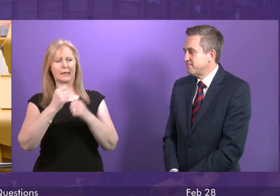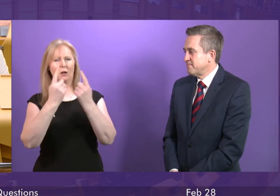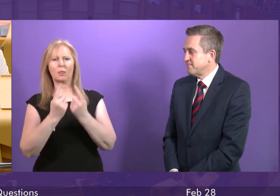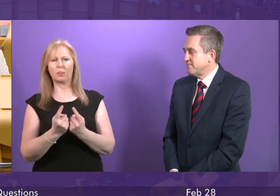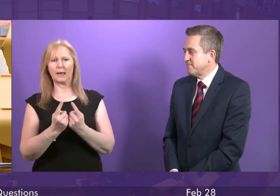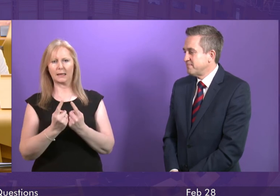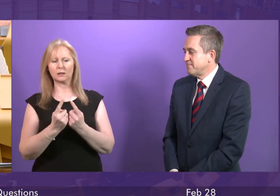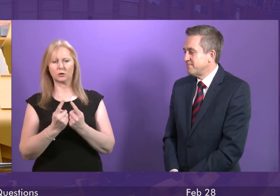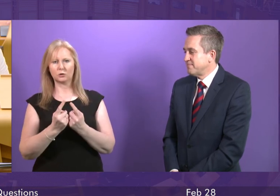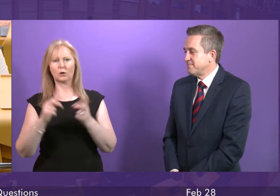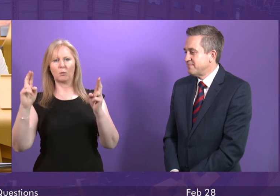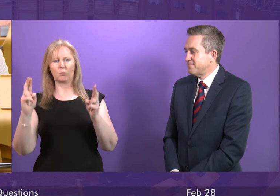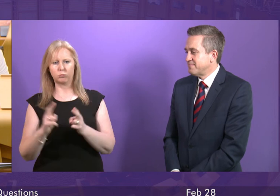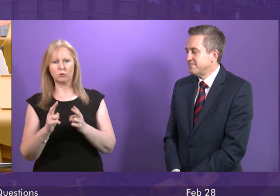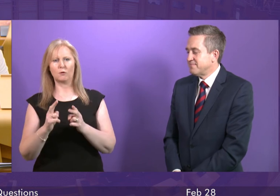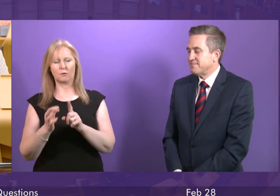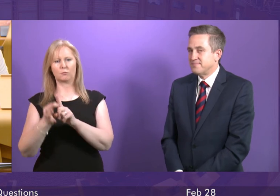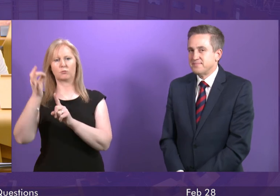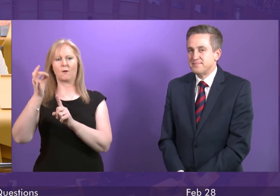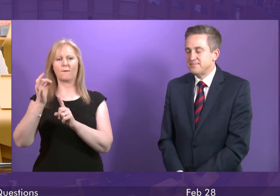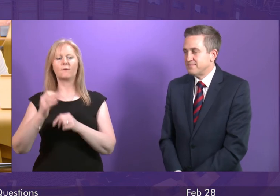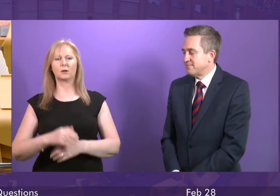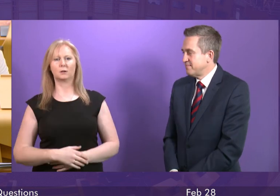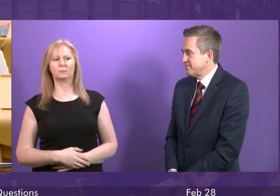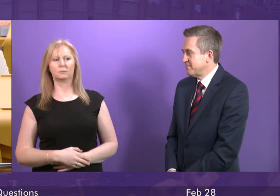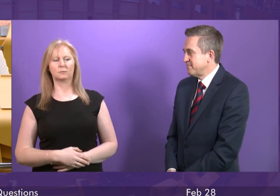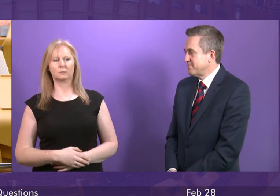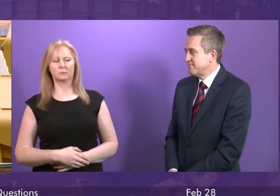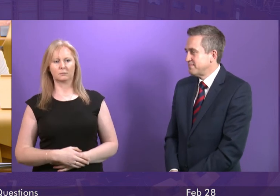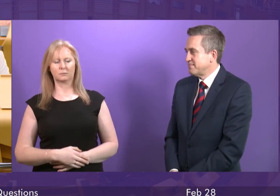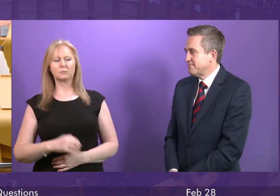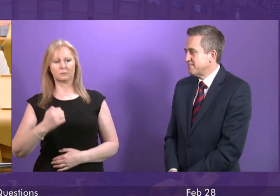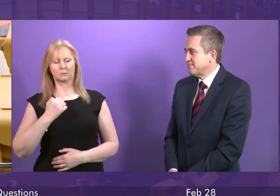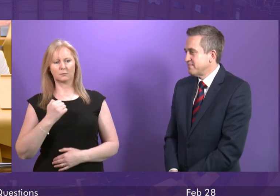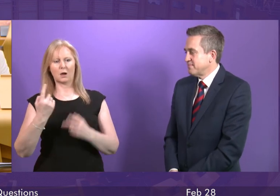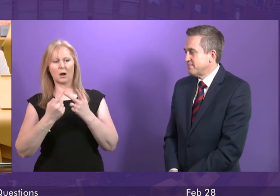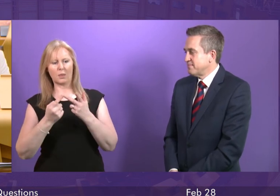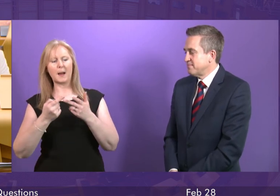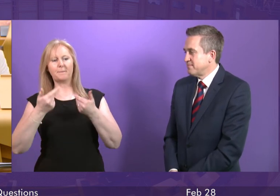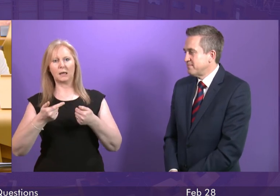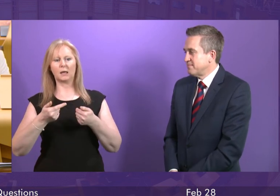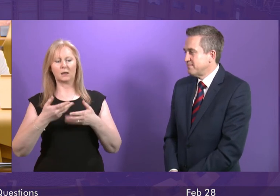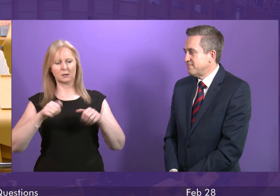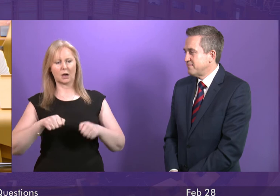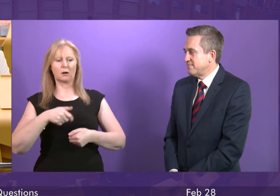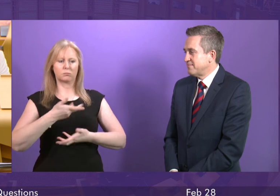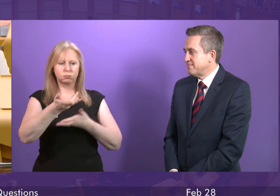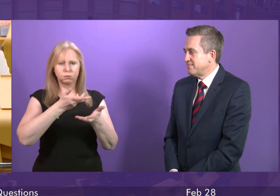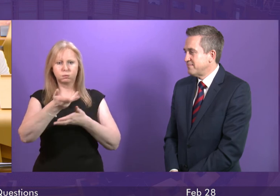recycling rates. Earlier this month, we, along with other UK administrations, commenced a consultation on reform of packaging producer